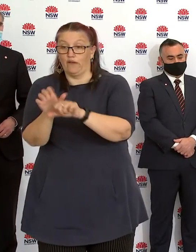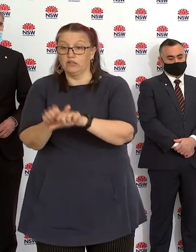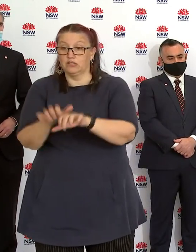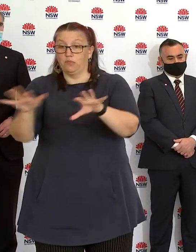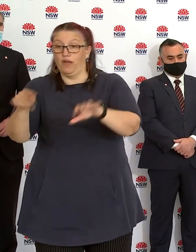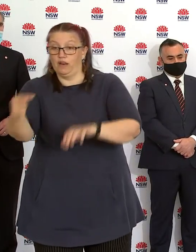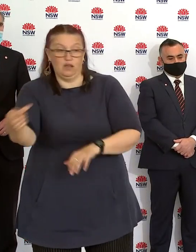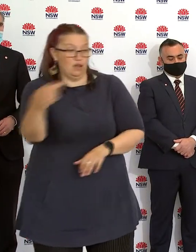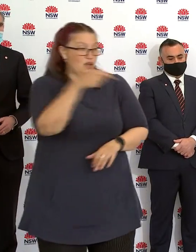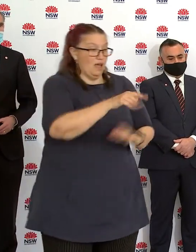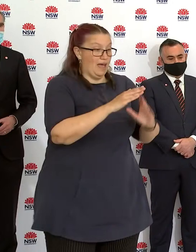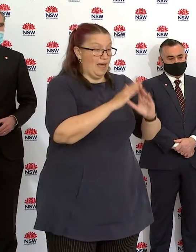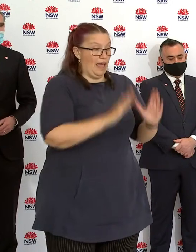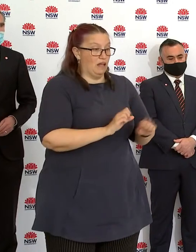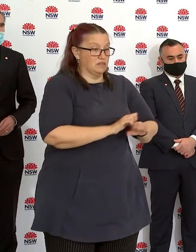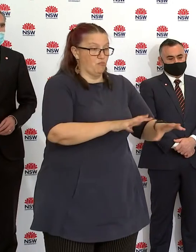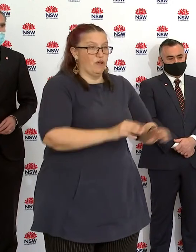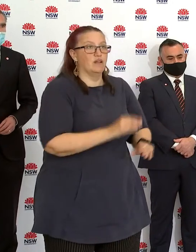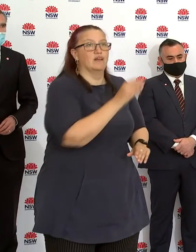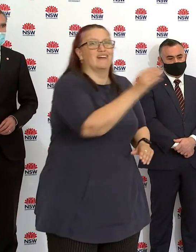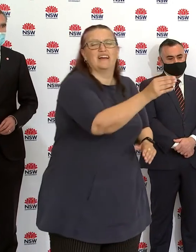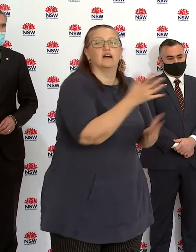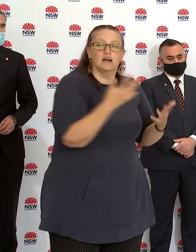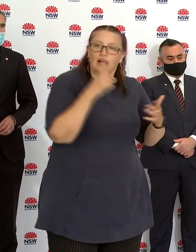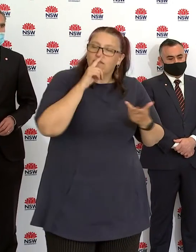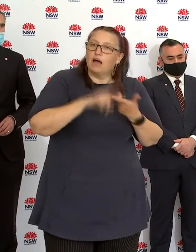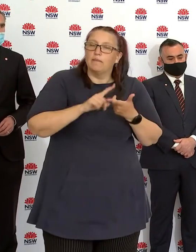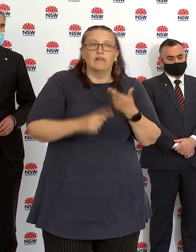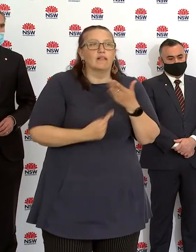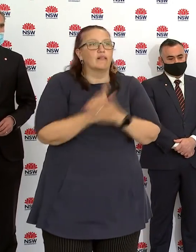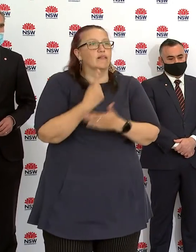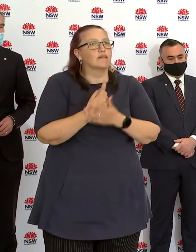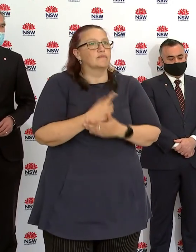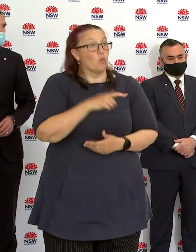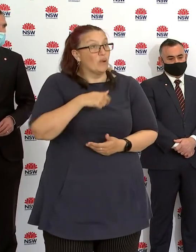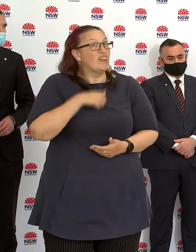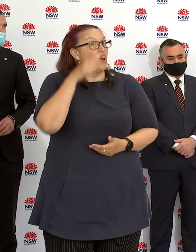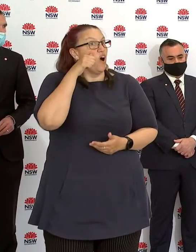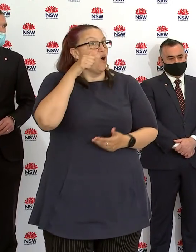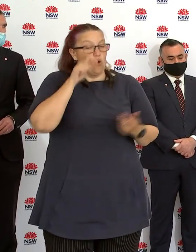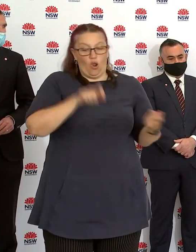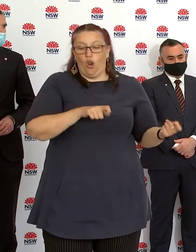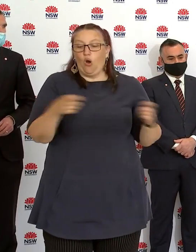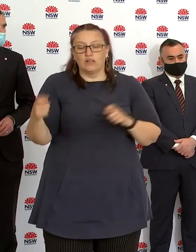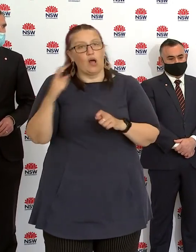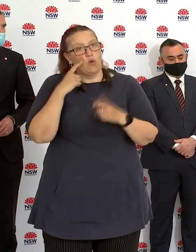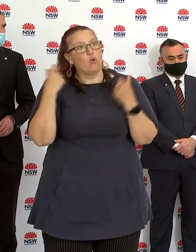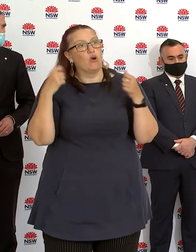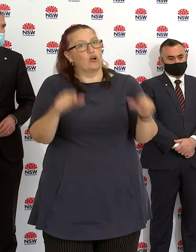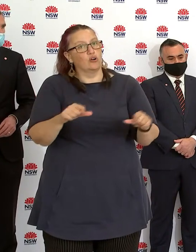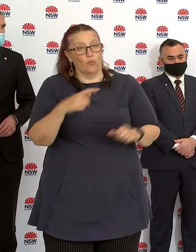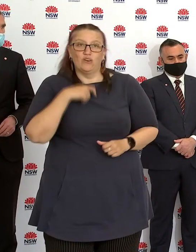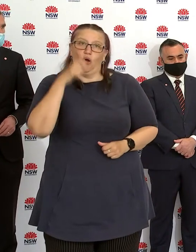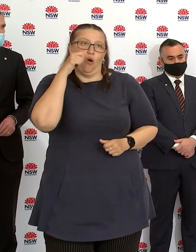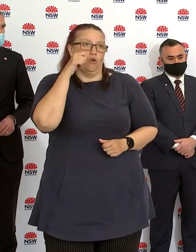But on a positive note, the things that we know work, we know lockdowns work. And we just have to hold our course.